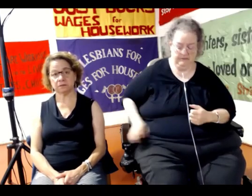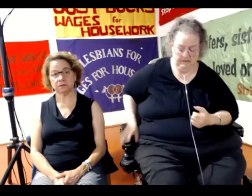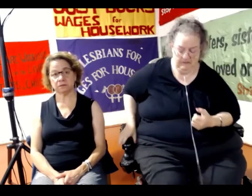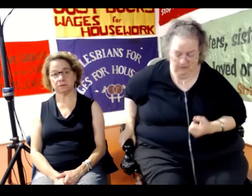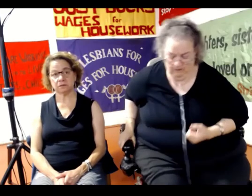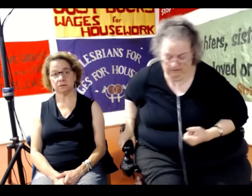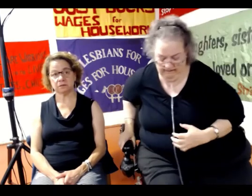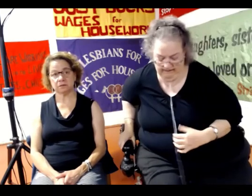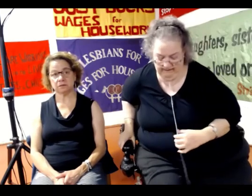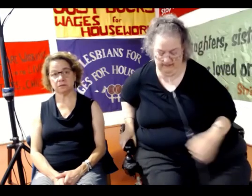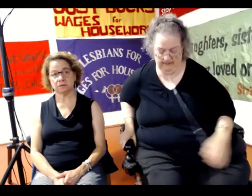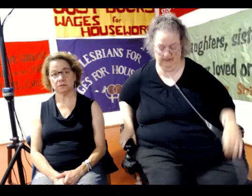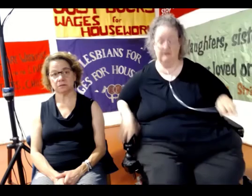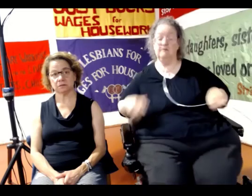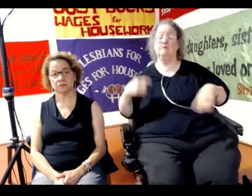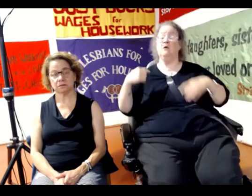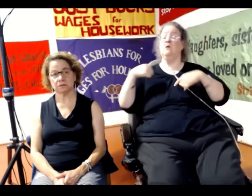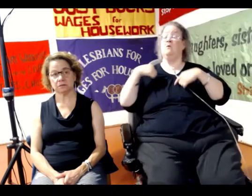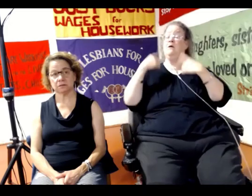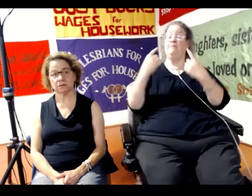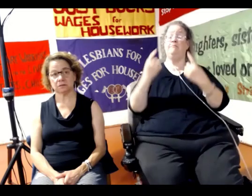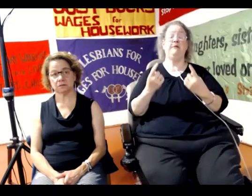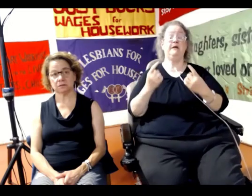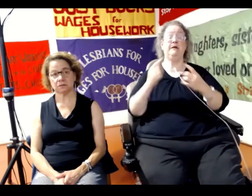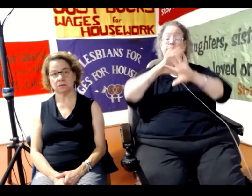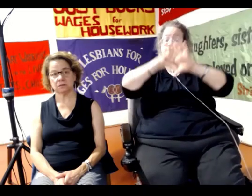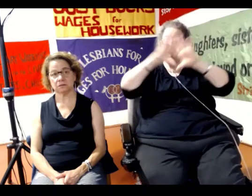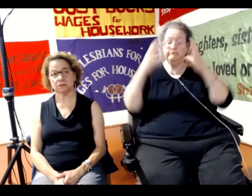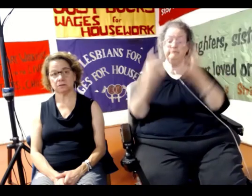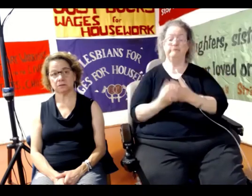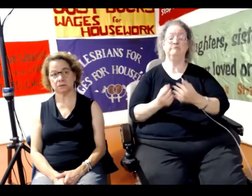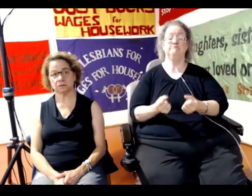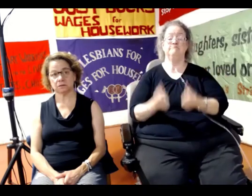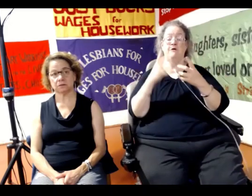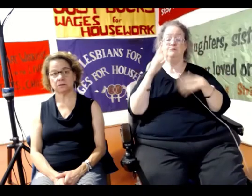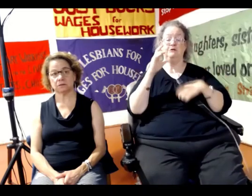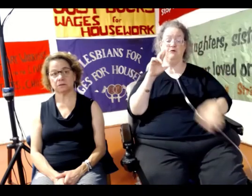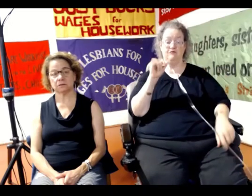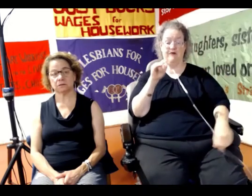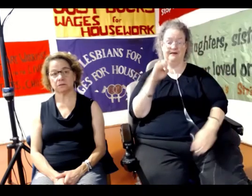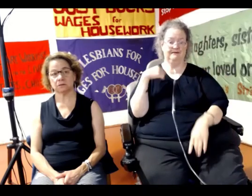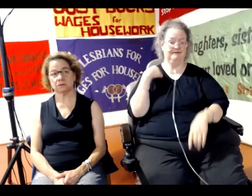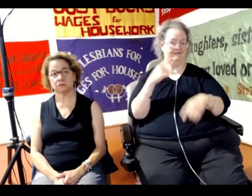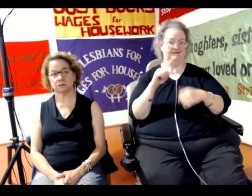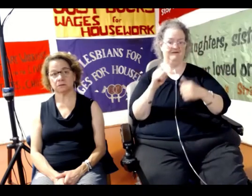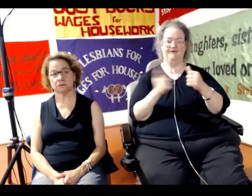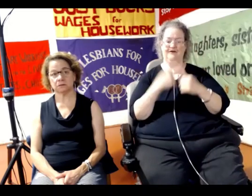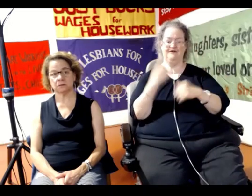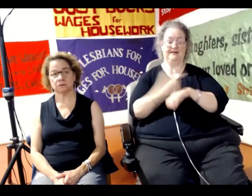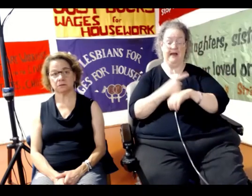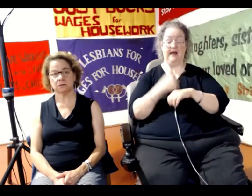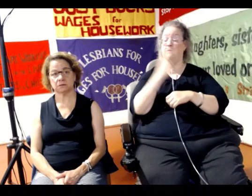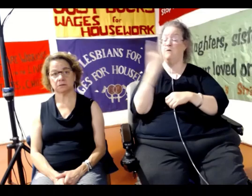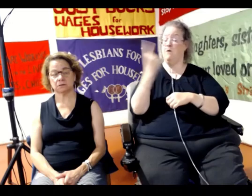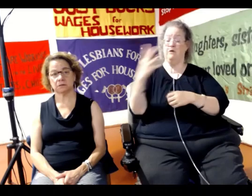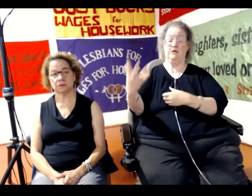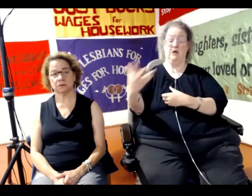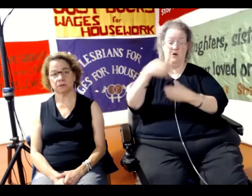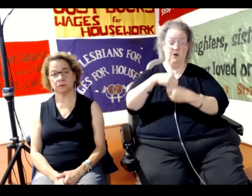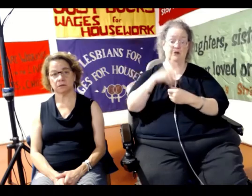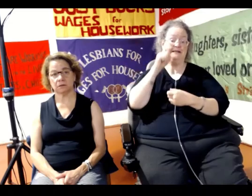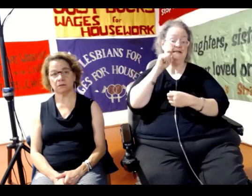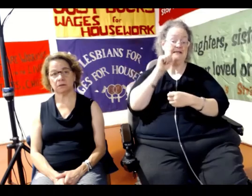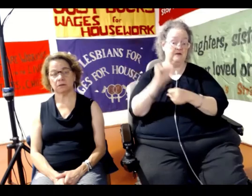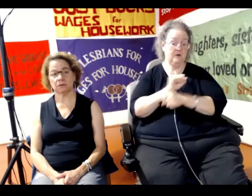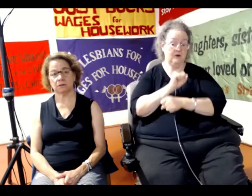We've been multiracial since day one and always included sex workers and queer women